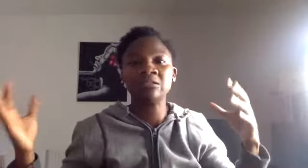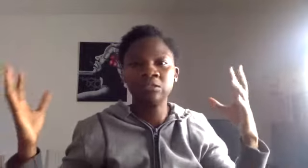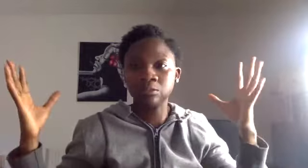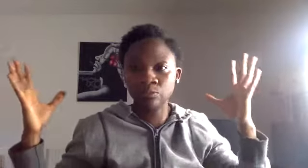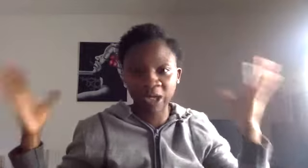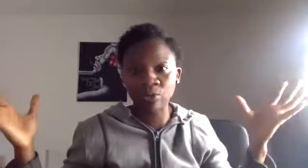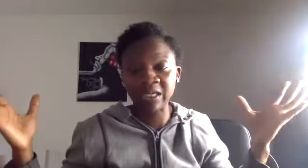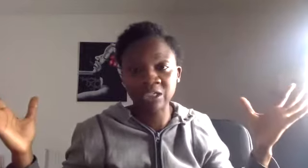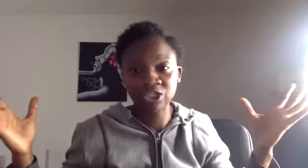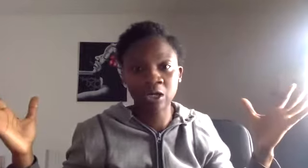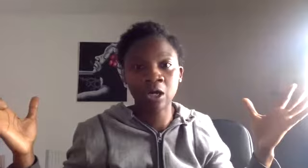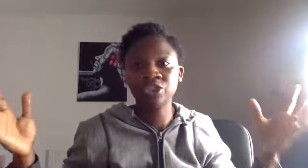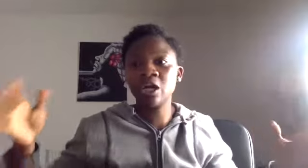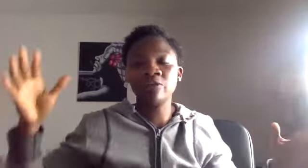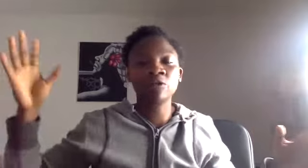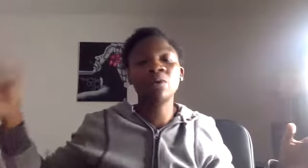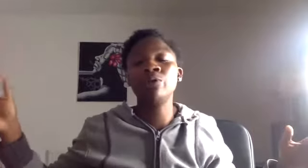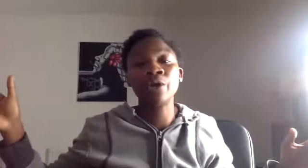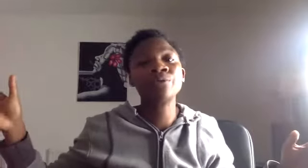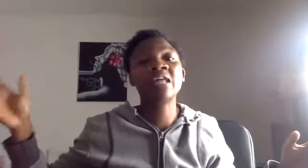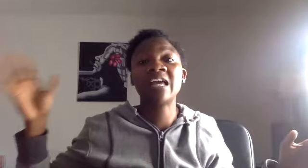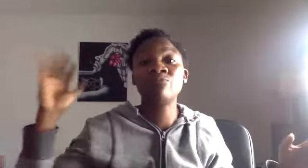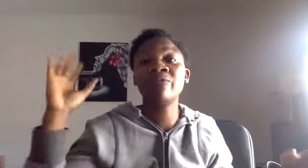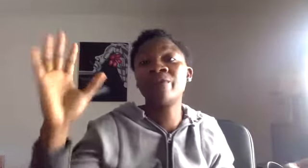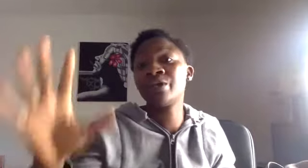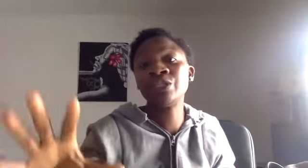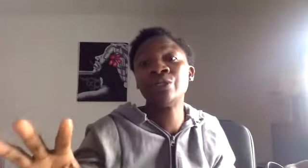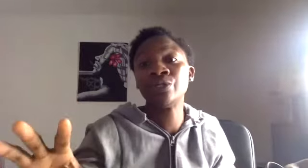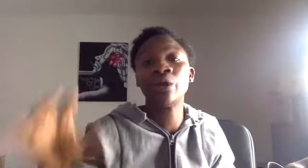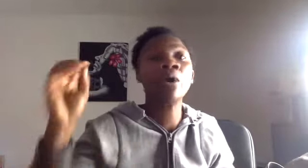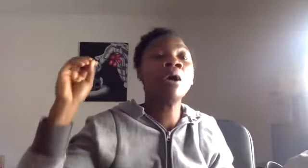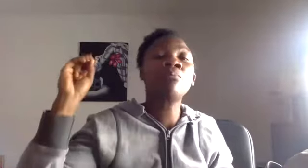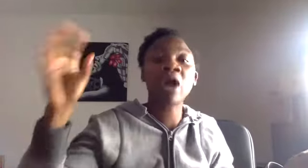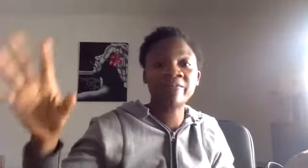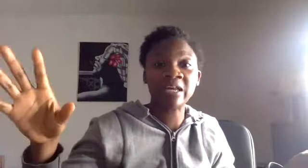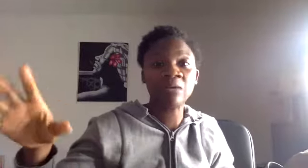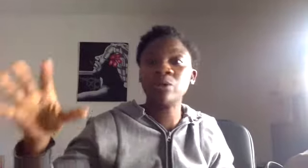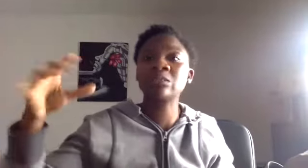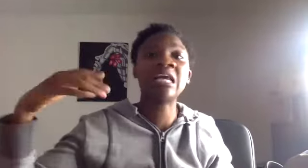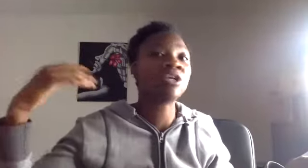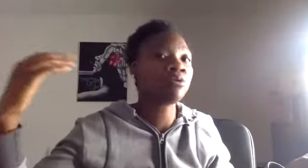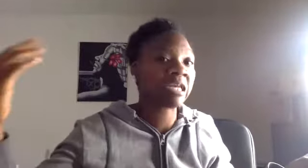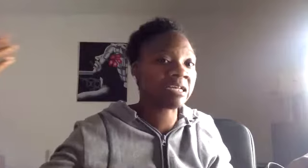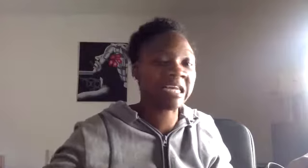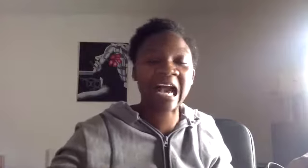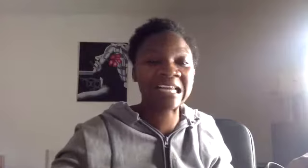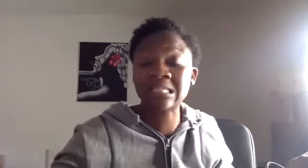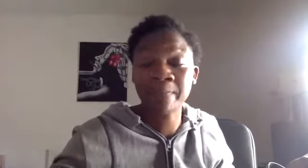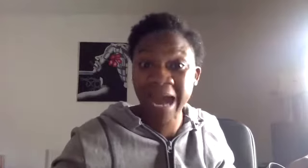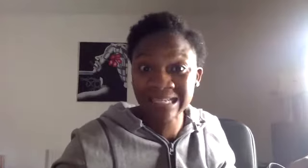when you're being discharged, the hospital knows that they can refer to you, you know, privately. We're not telling you that Leanne is the best,